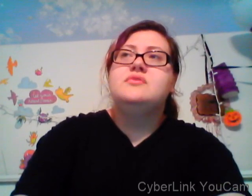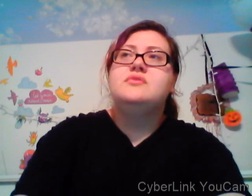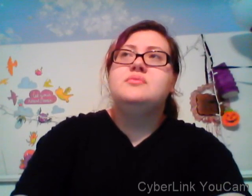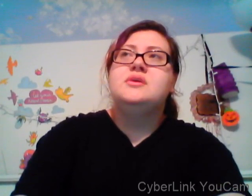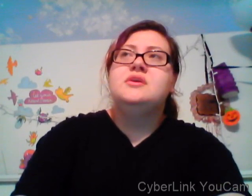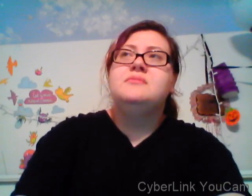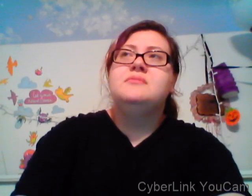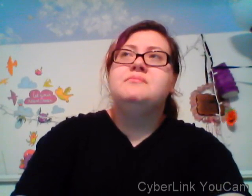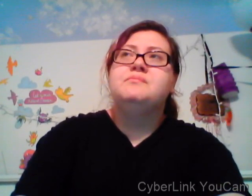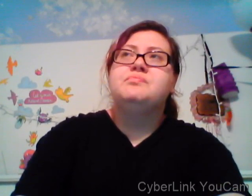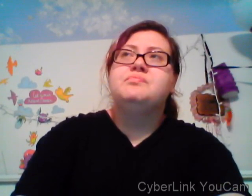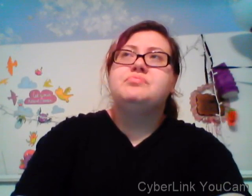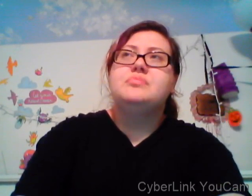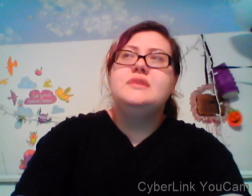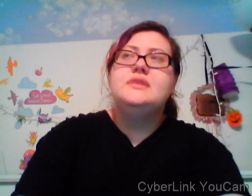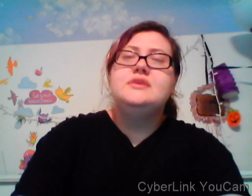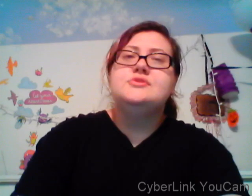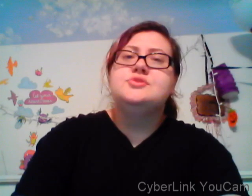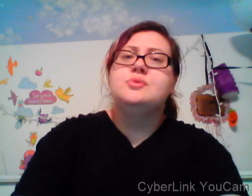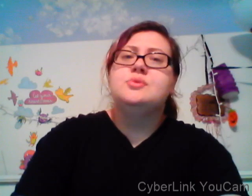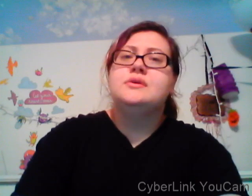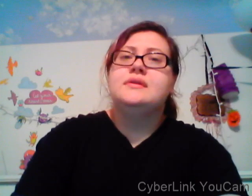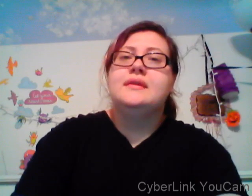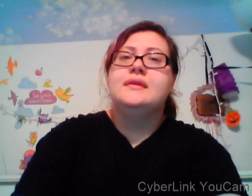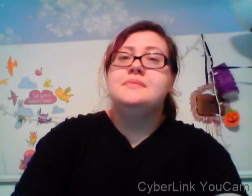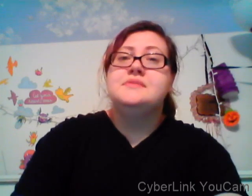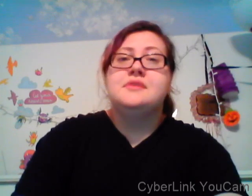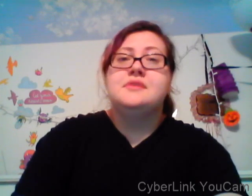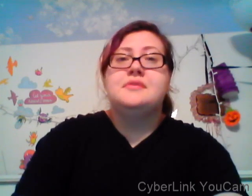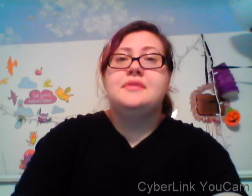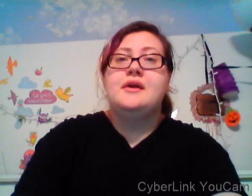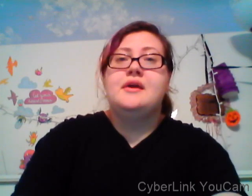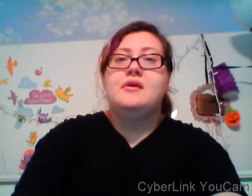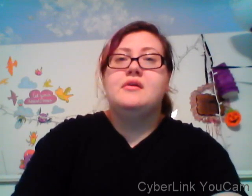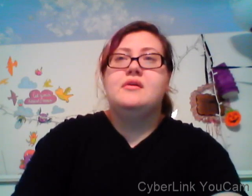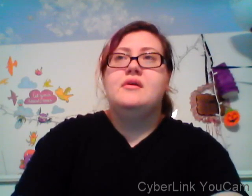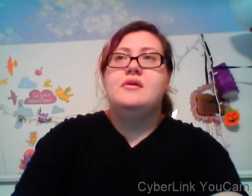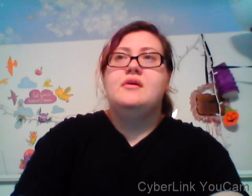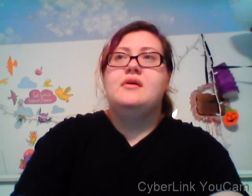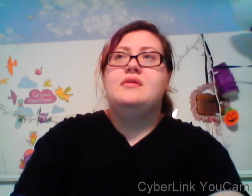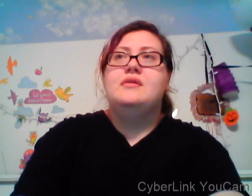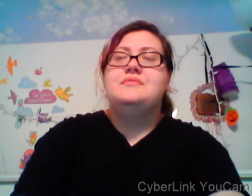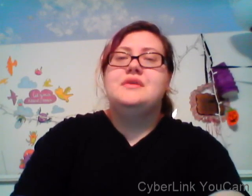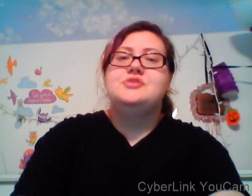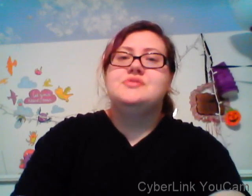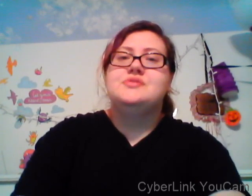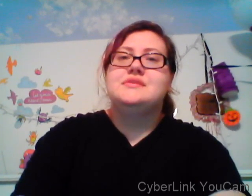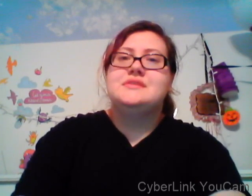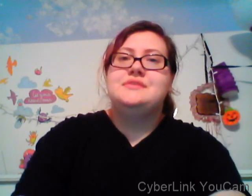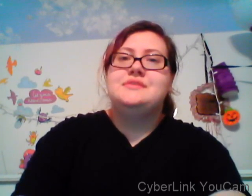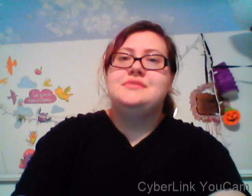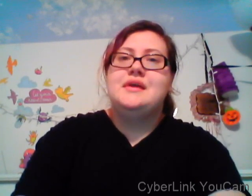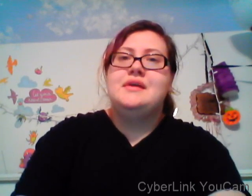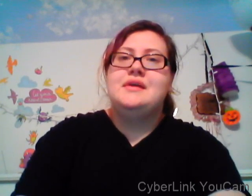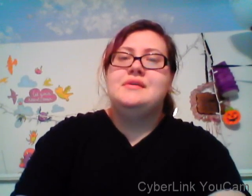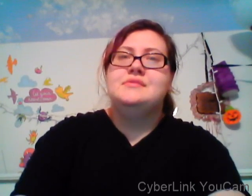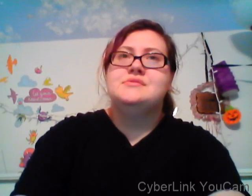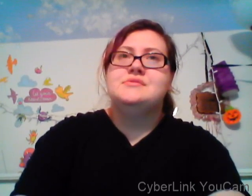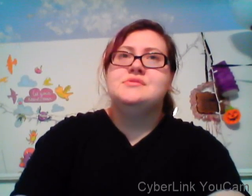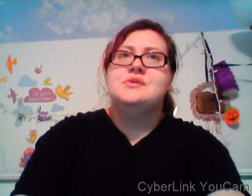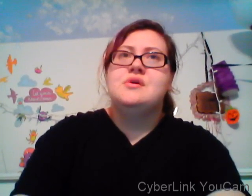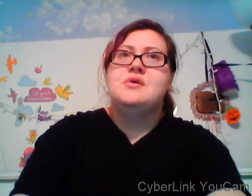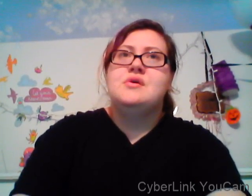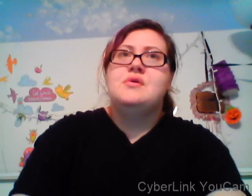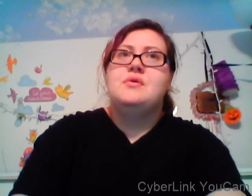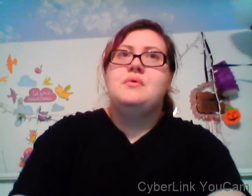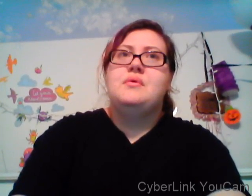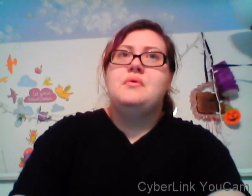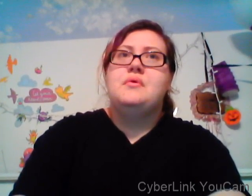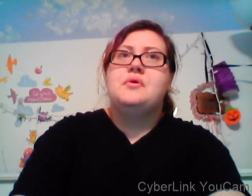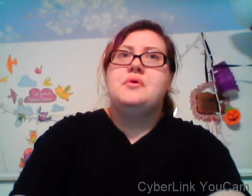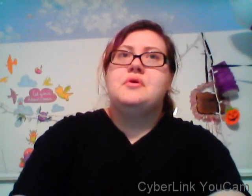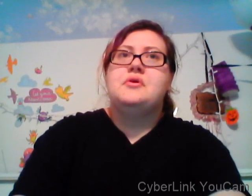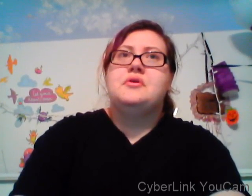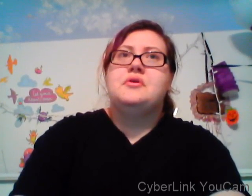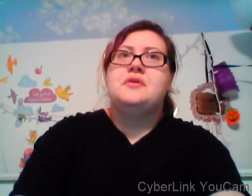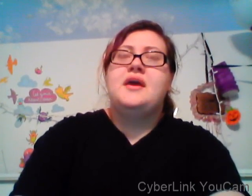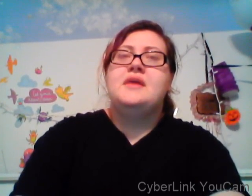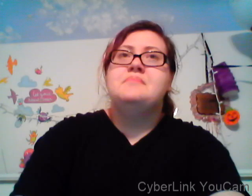to a timeline per se but I am going to be doing road trip